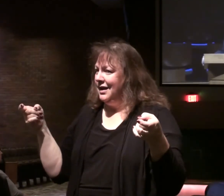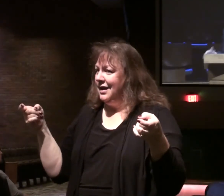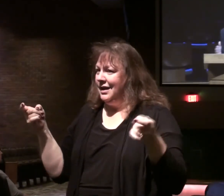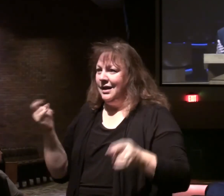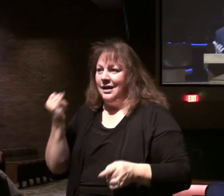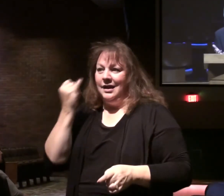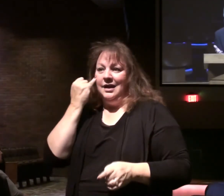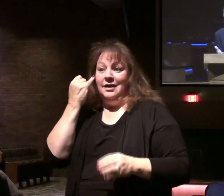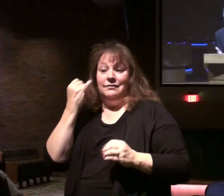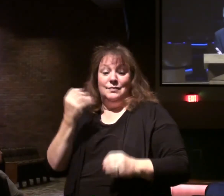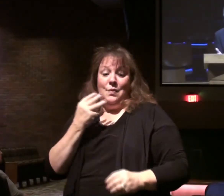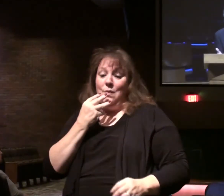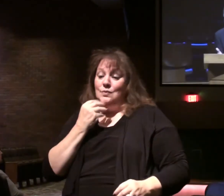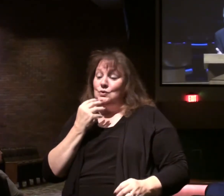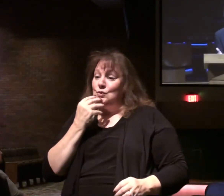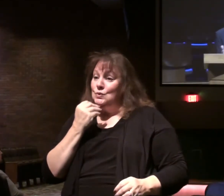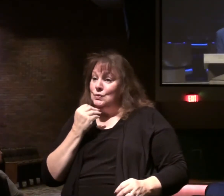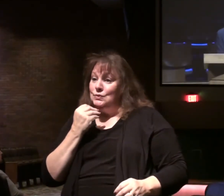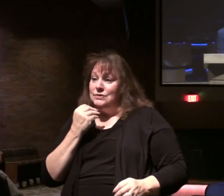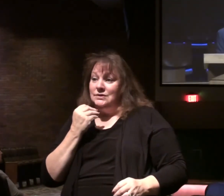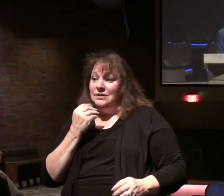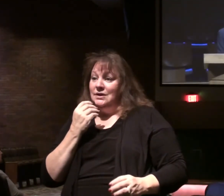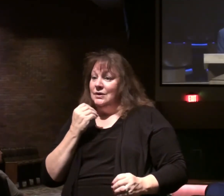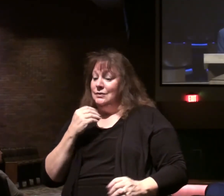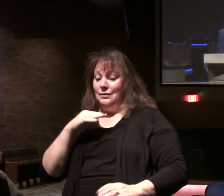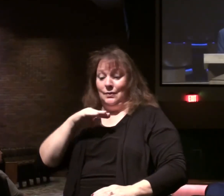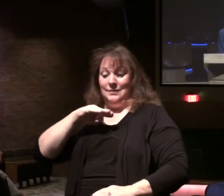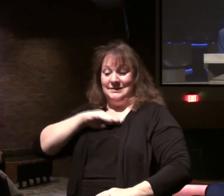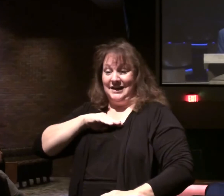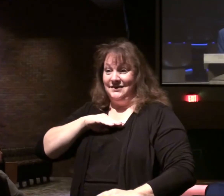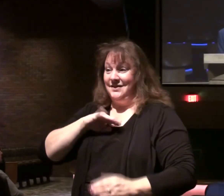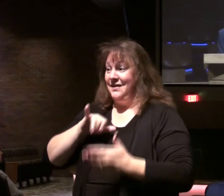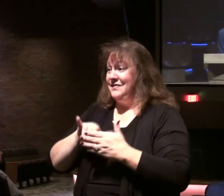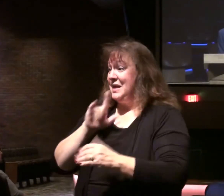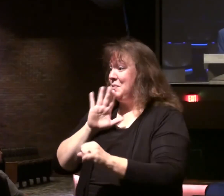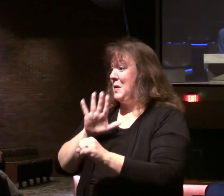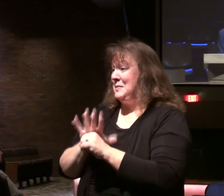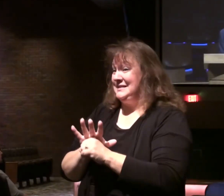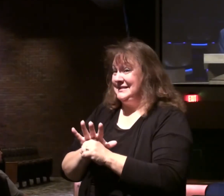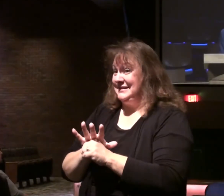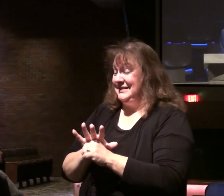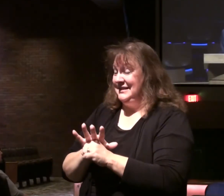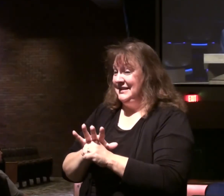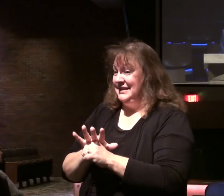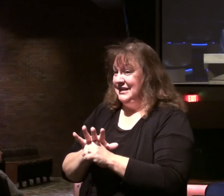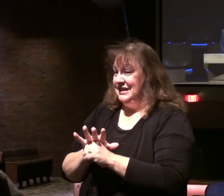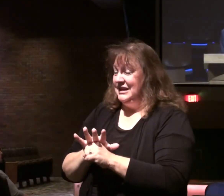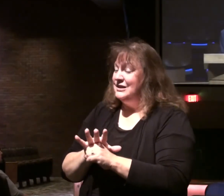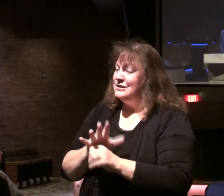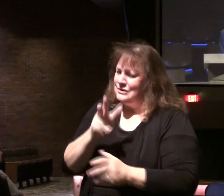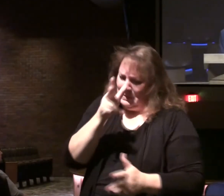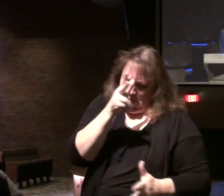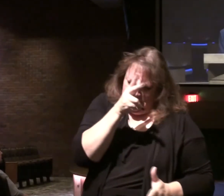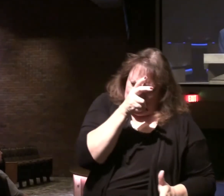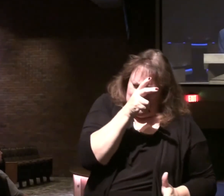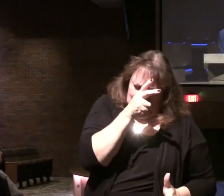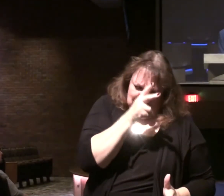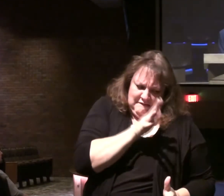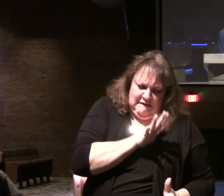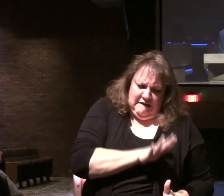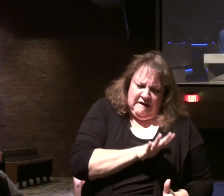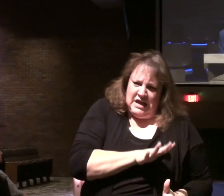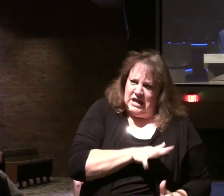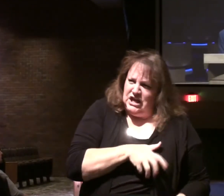If there are no Jews. There can be no fulfillment of the promise. So, he will pour out his